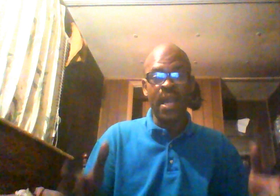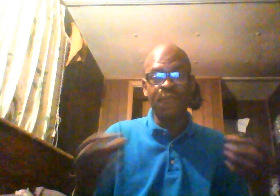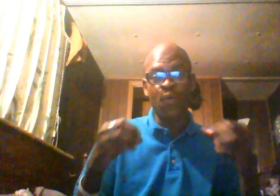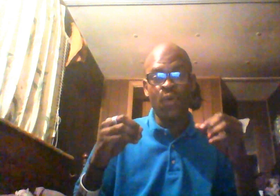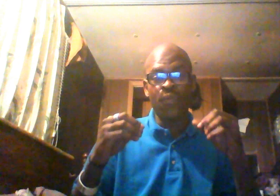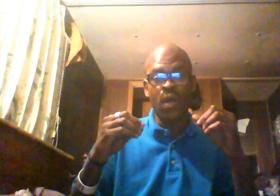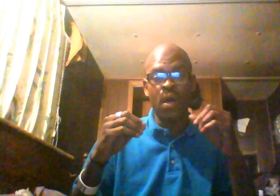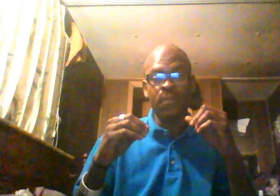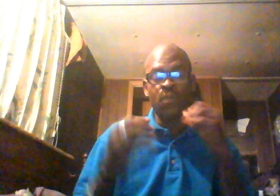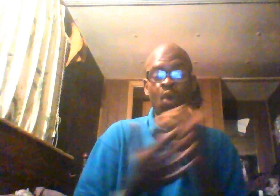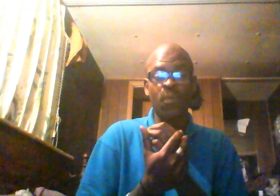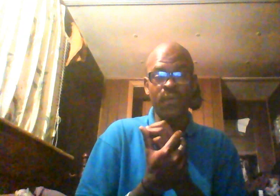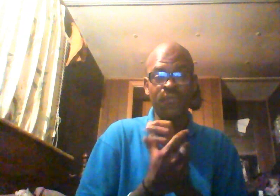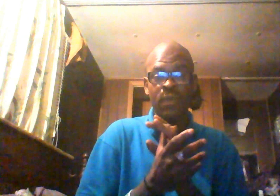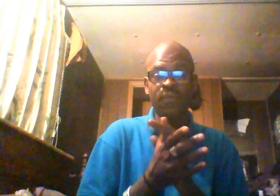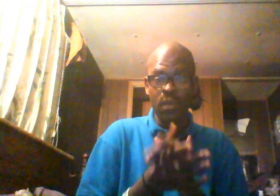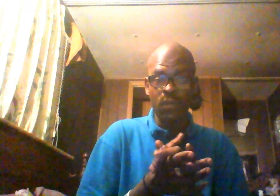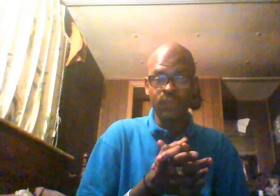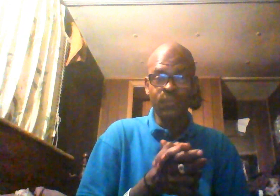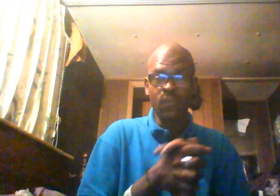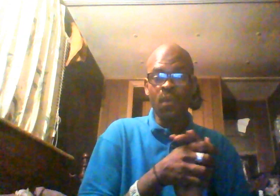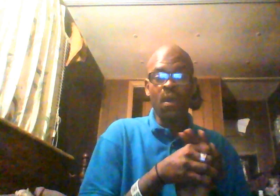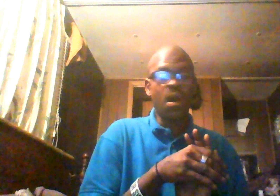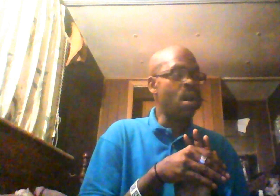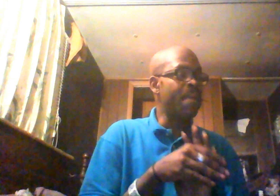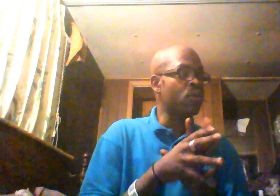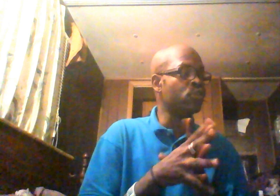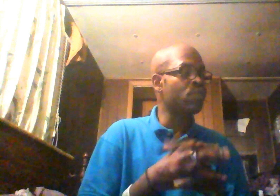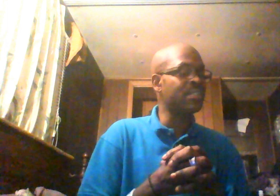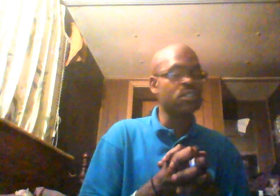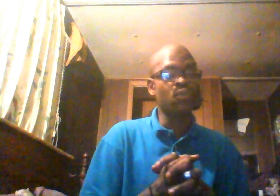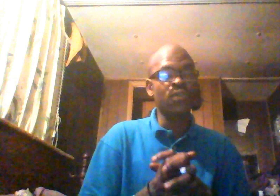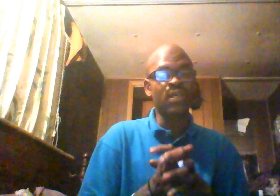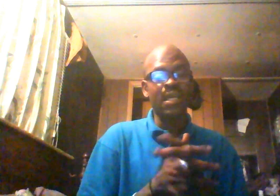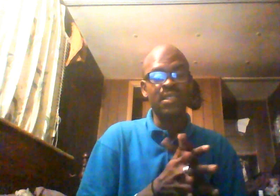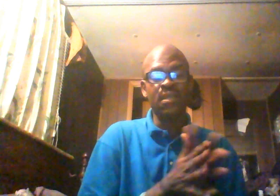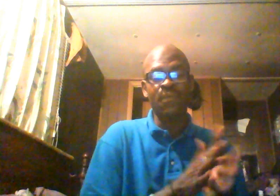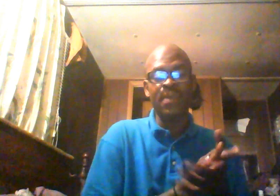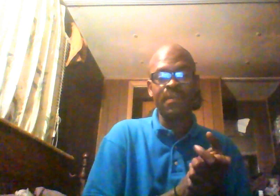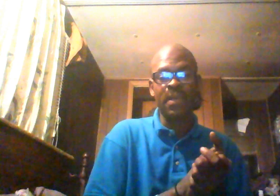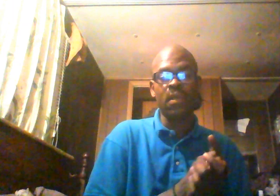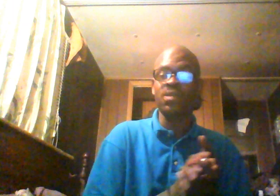for the Oprah Winfrey video about her trying to destroy the legacy of a black man along